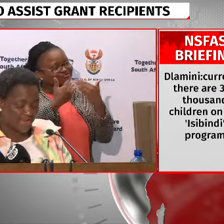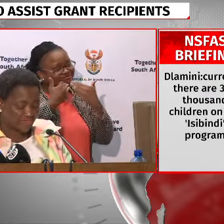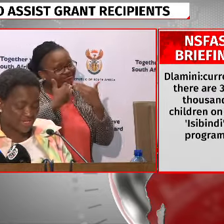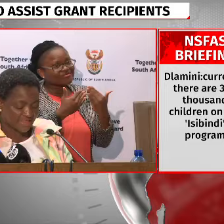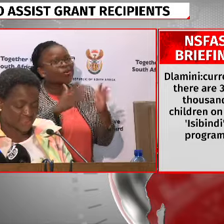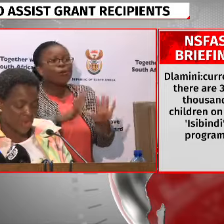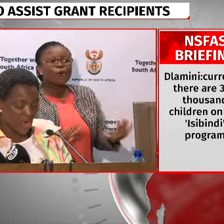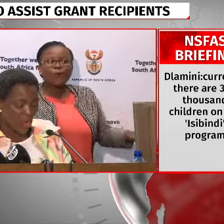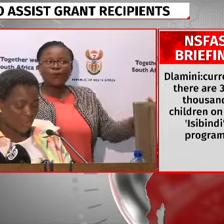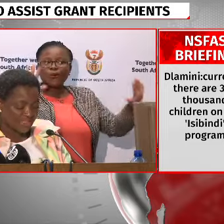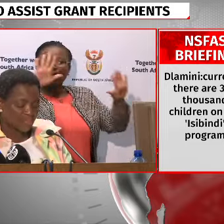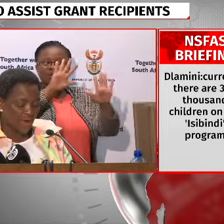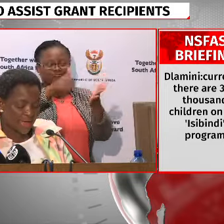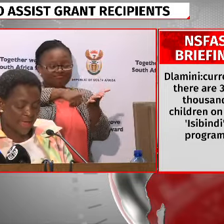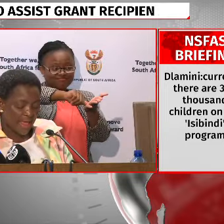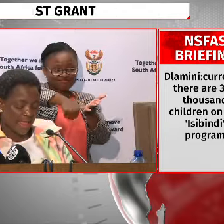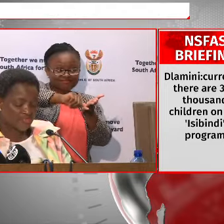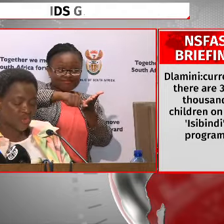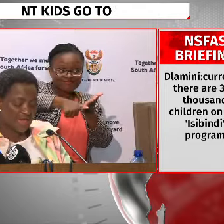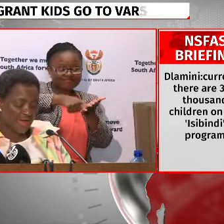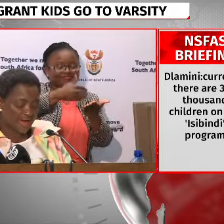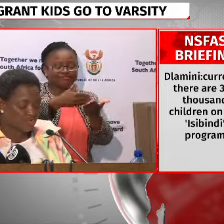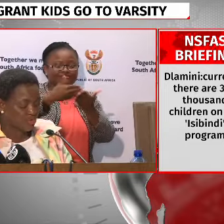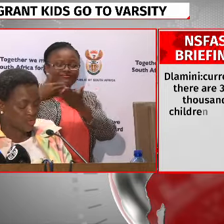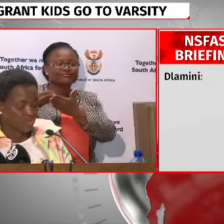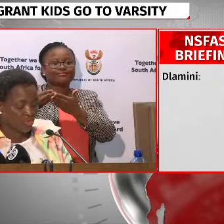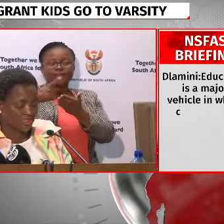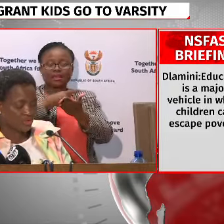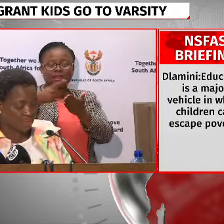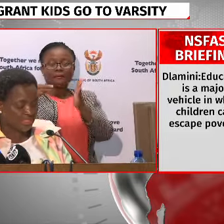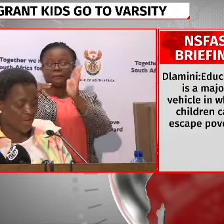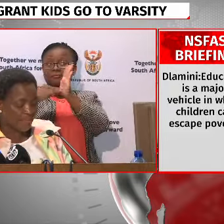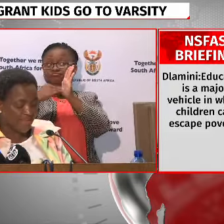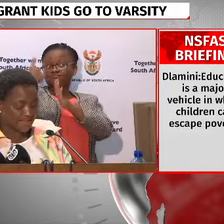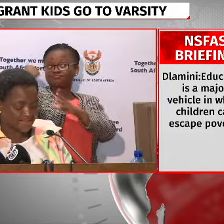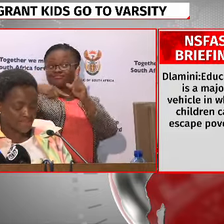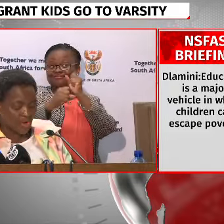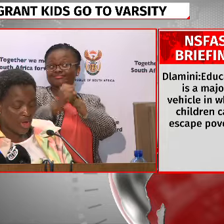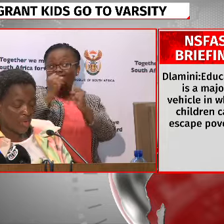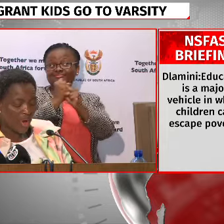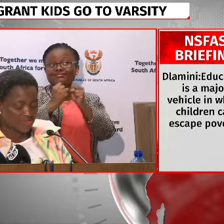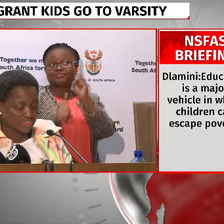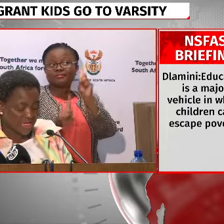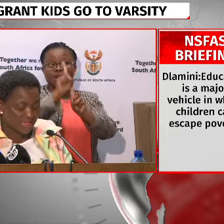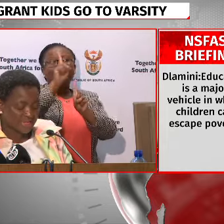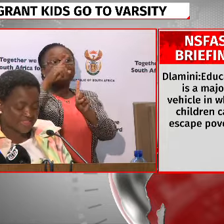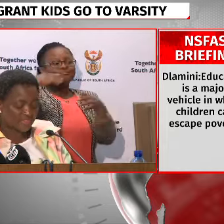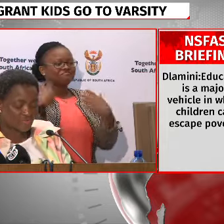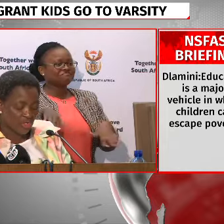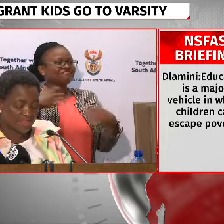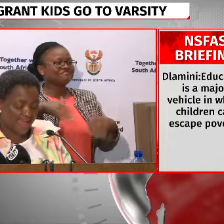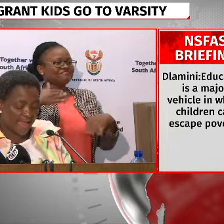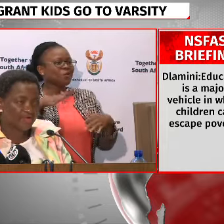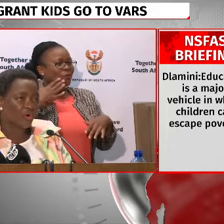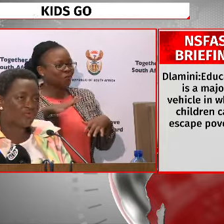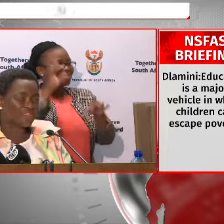beneficiaries who did well and to encourage those who did not make it. We want to say this. We